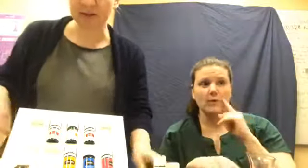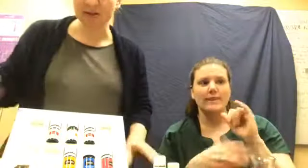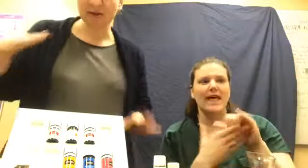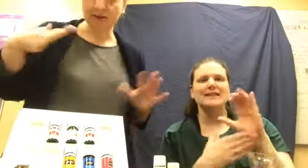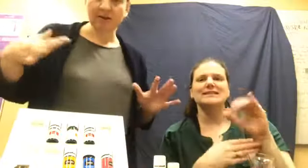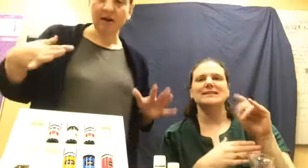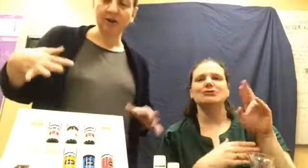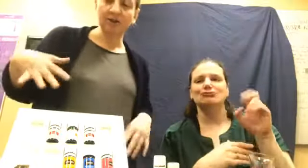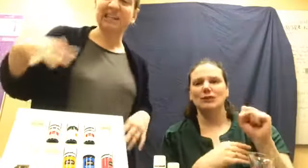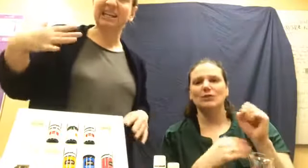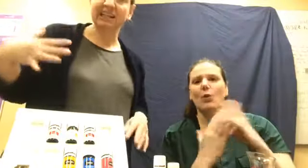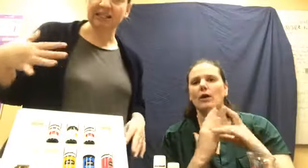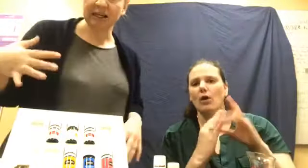on your skin in the sun.